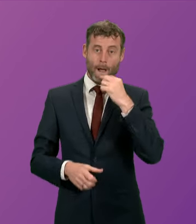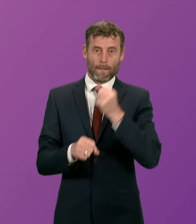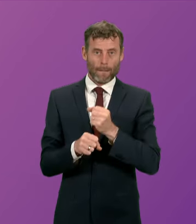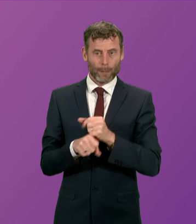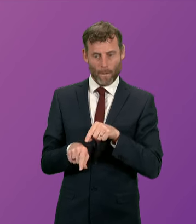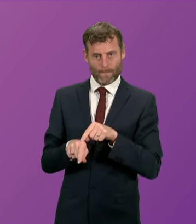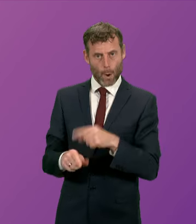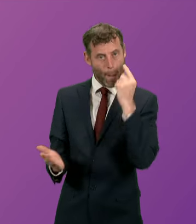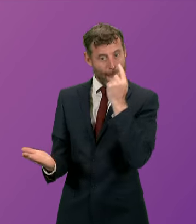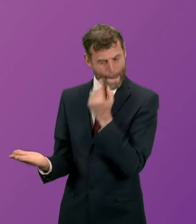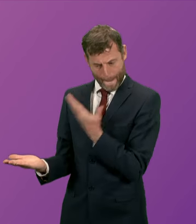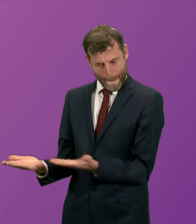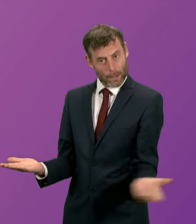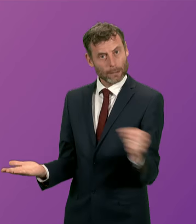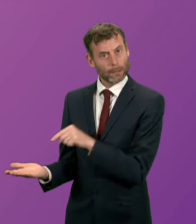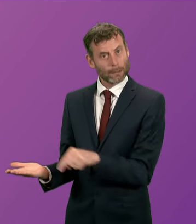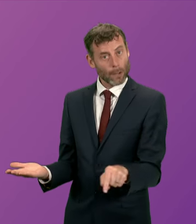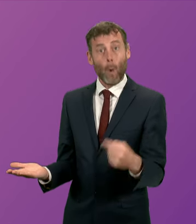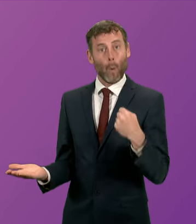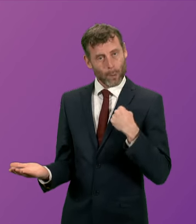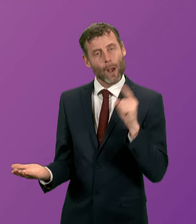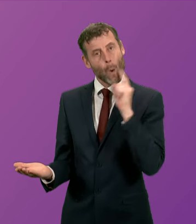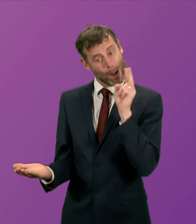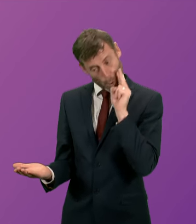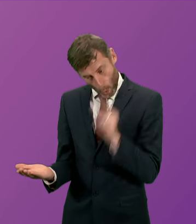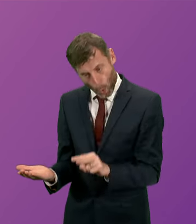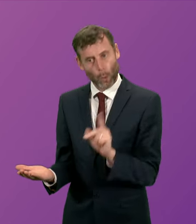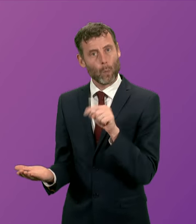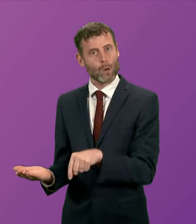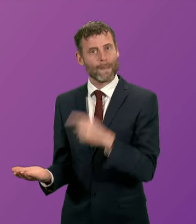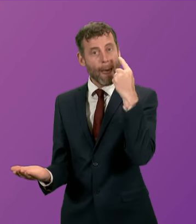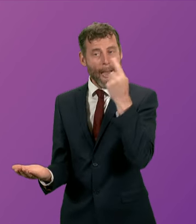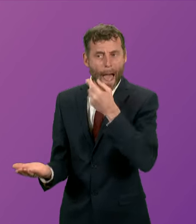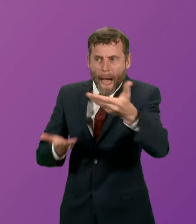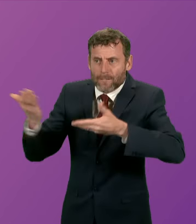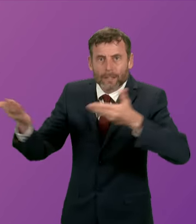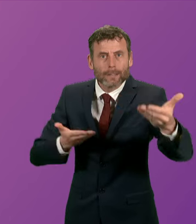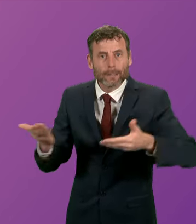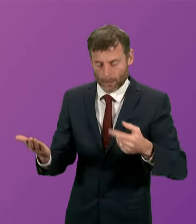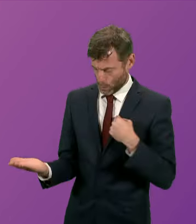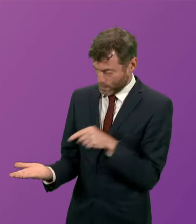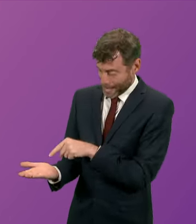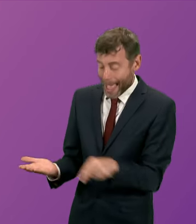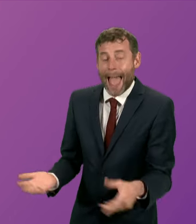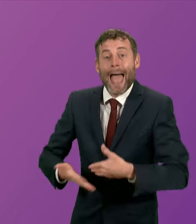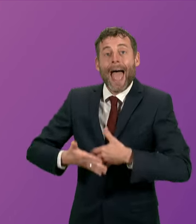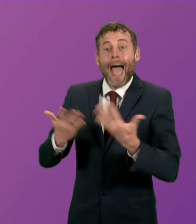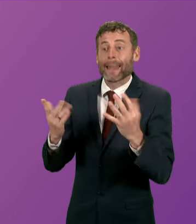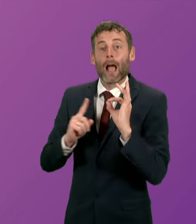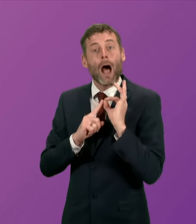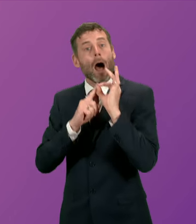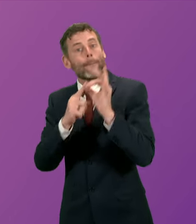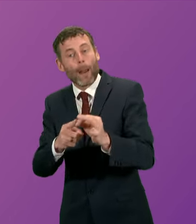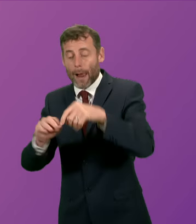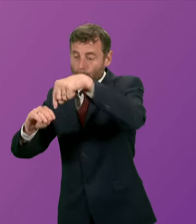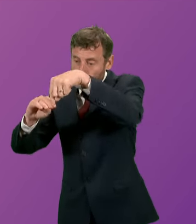fashion and that's exactly what we will do and we will look at any individual application with the evidence although I do point out